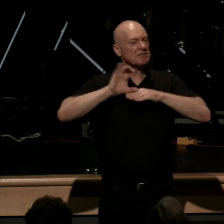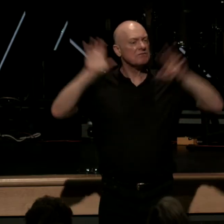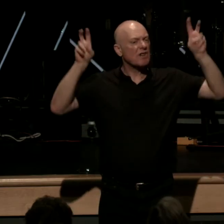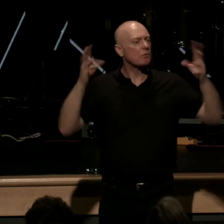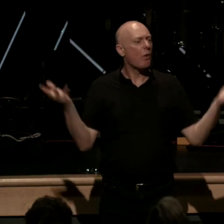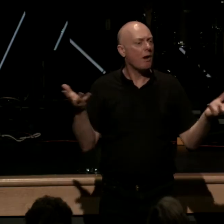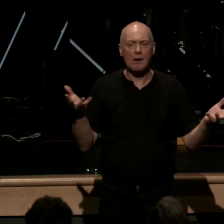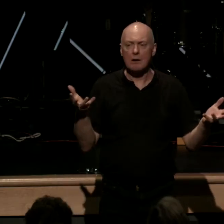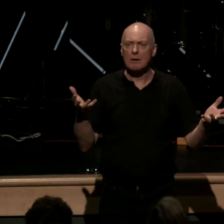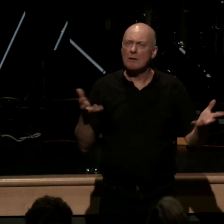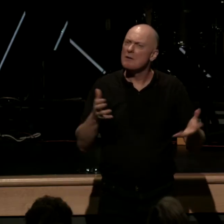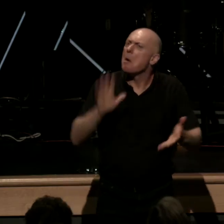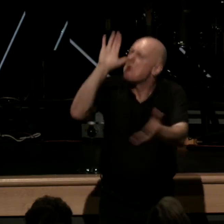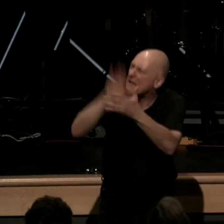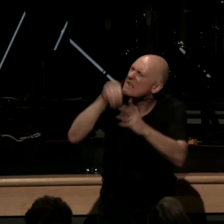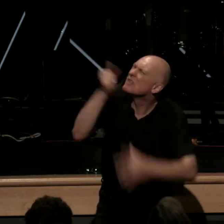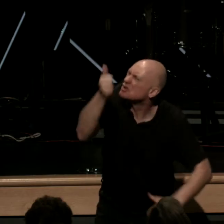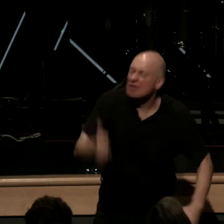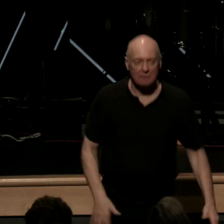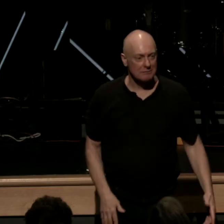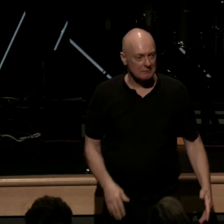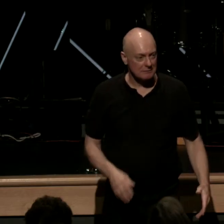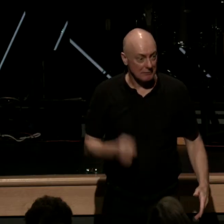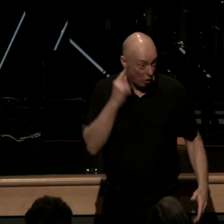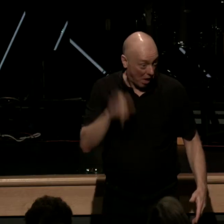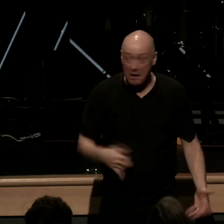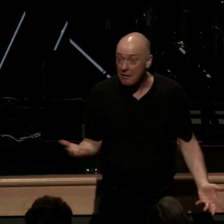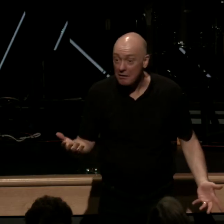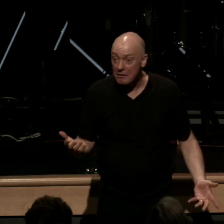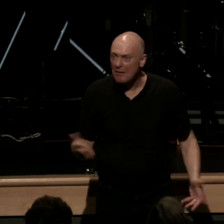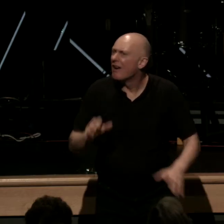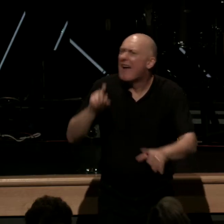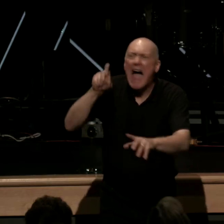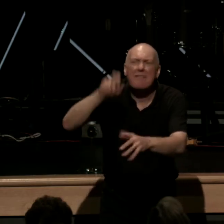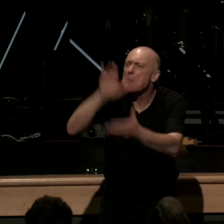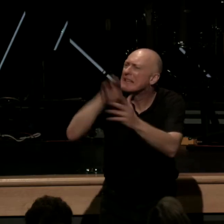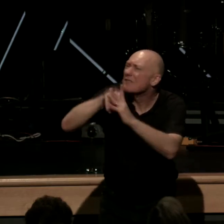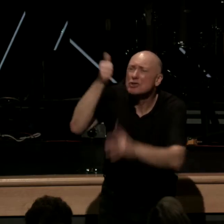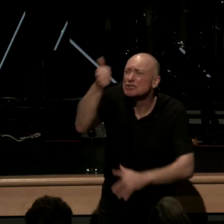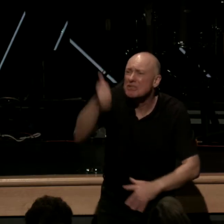just believe in yourself you just have to believe in yourself really